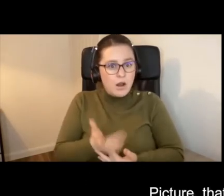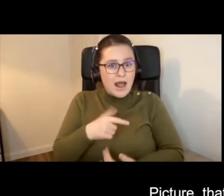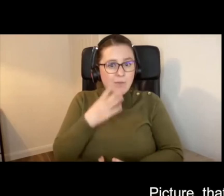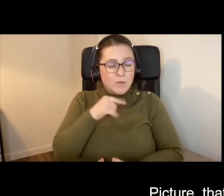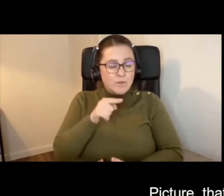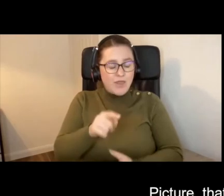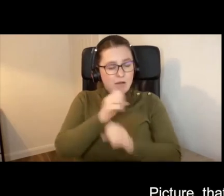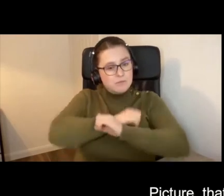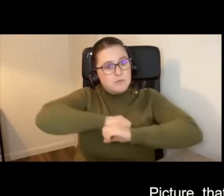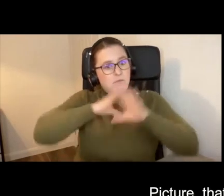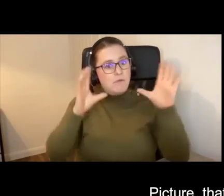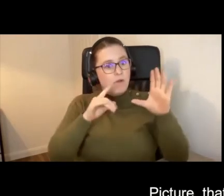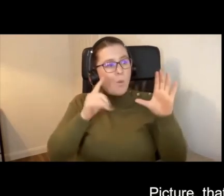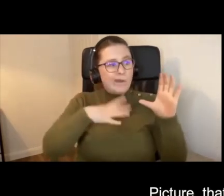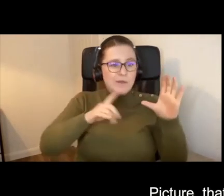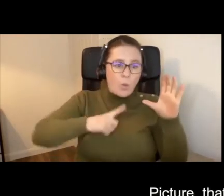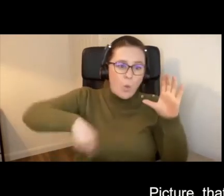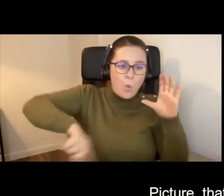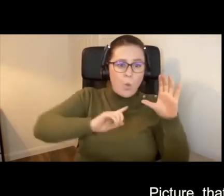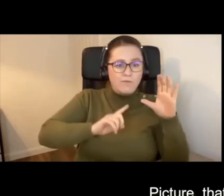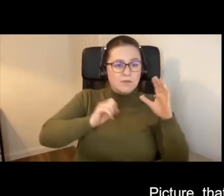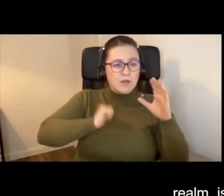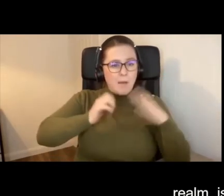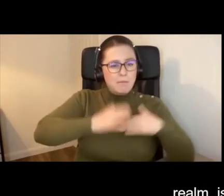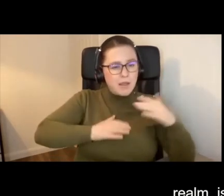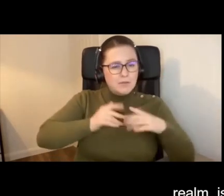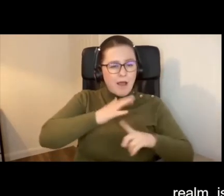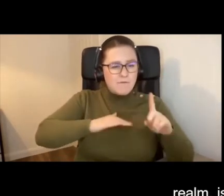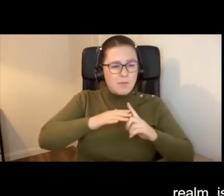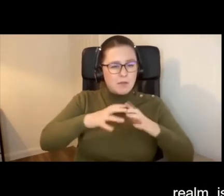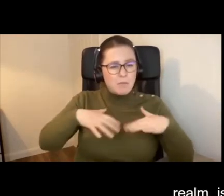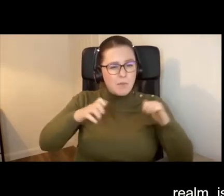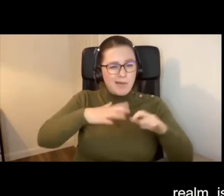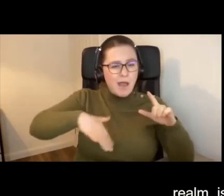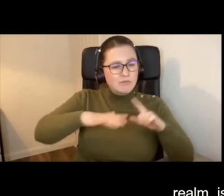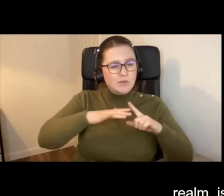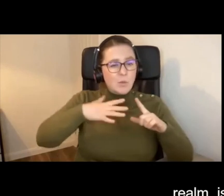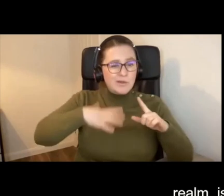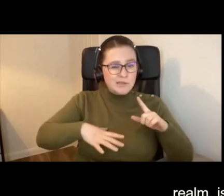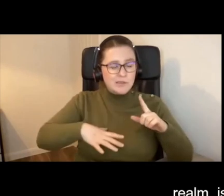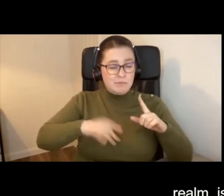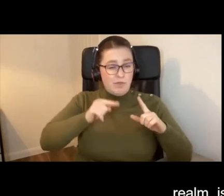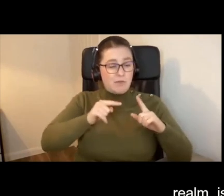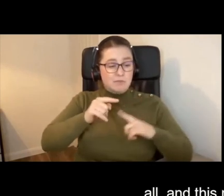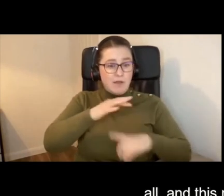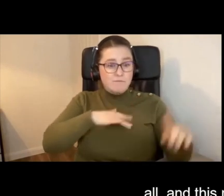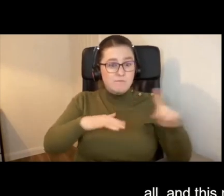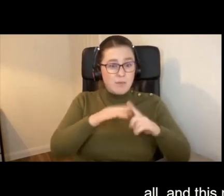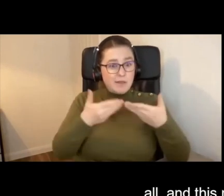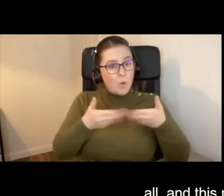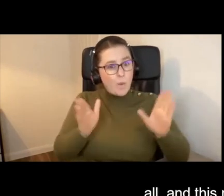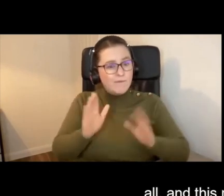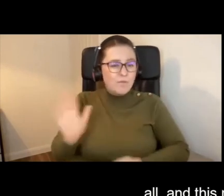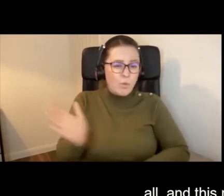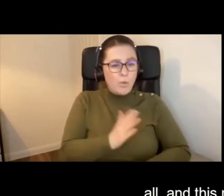picture, that's what we need in our built environment, our public realm, is a built environment that is open to